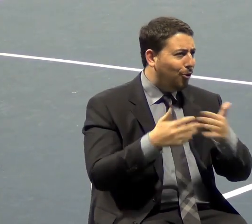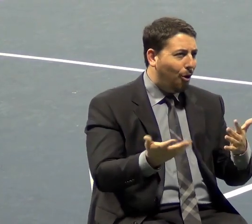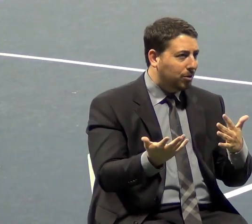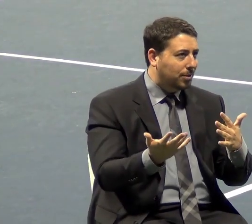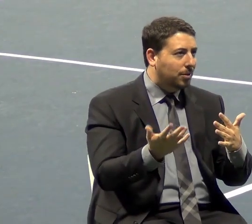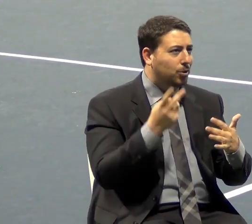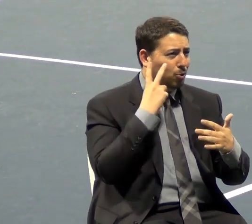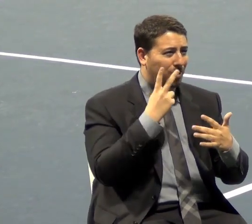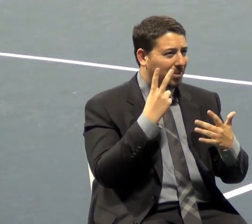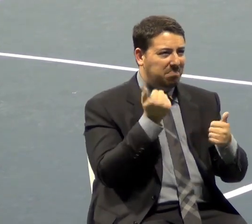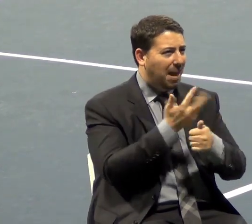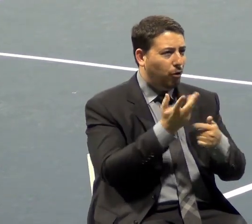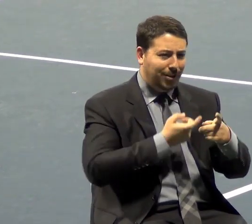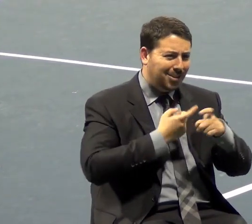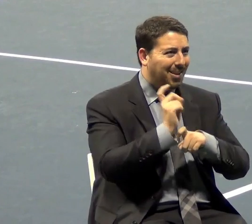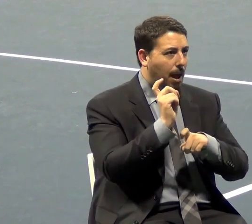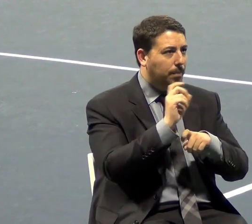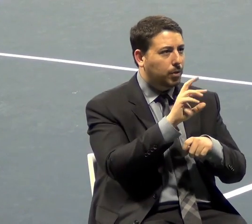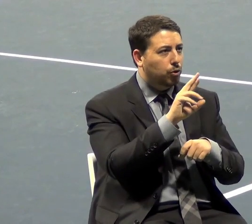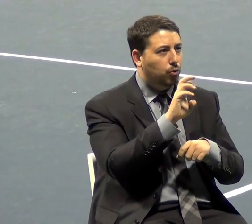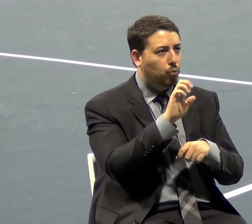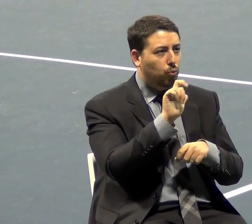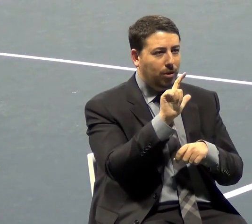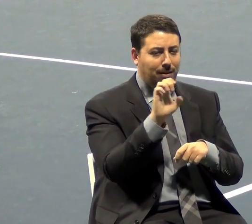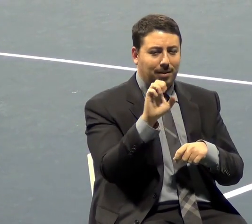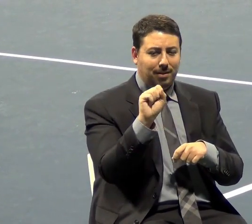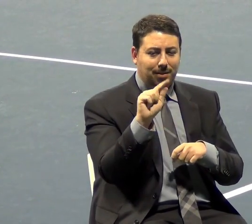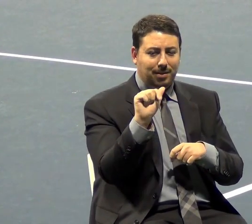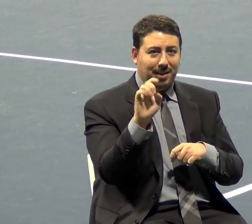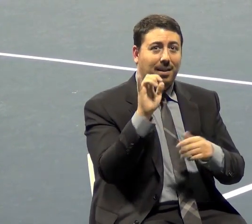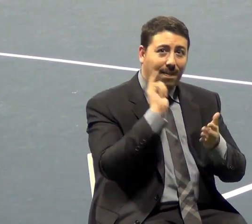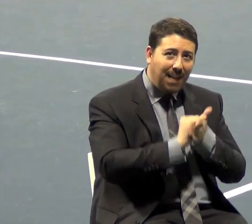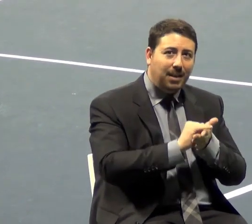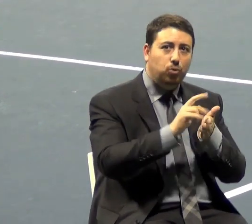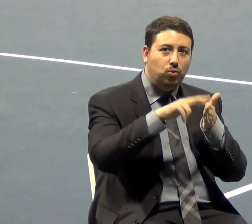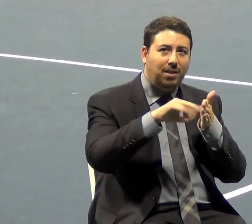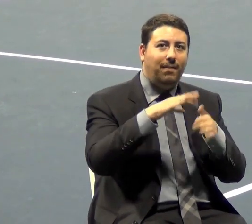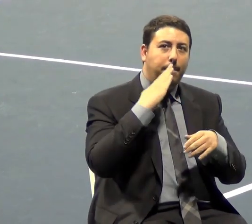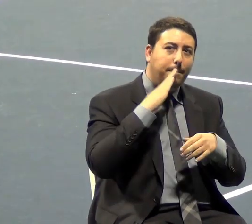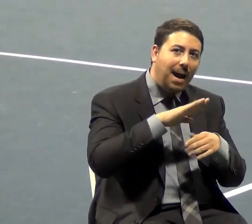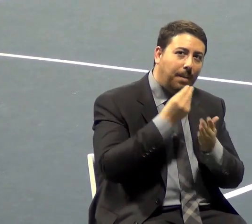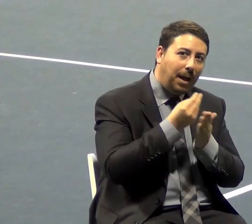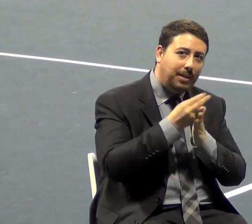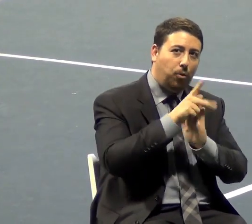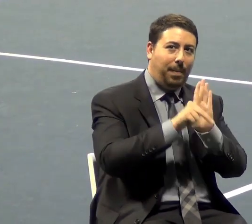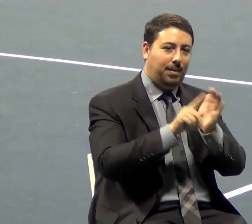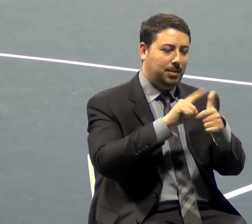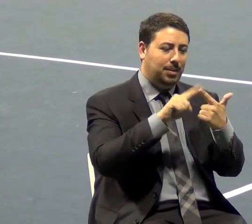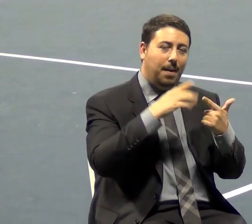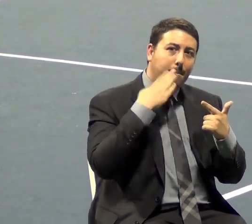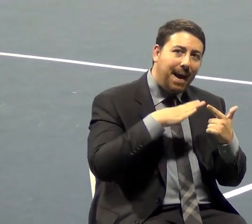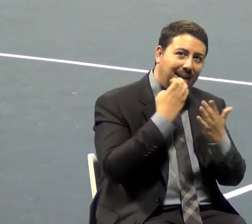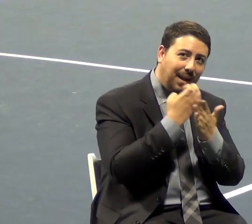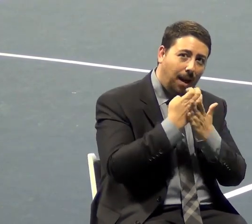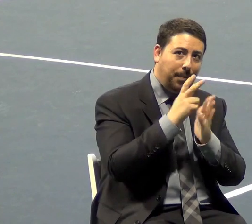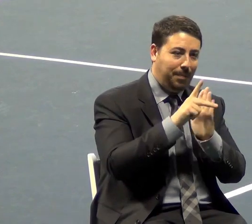of what has happened in the real estate. But this is a consequence of bad monetary policy and bad economic policy and a bad understanding.